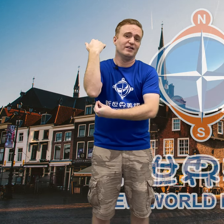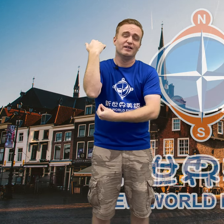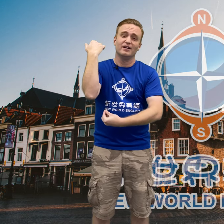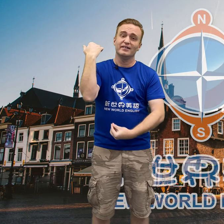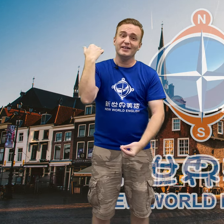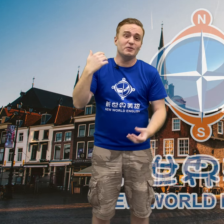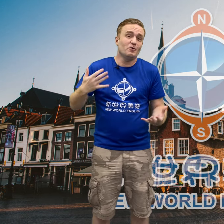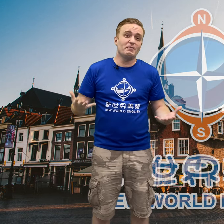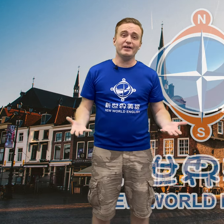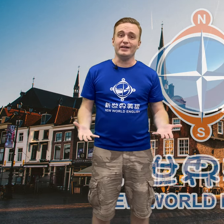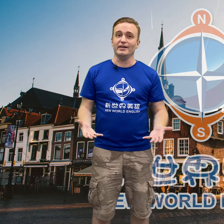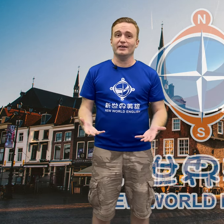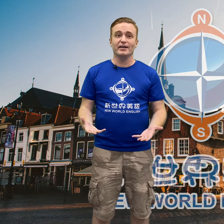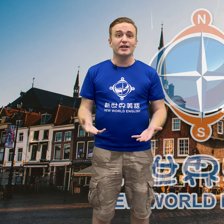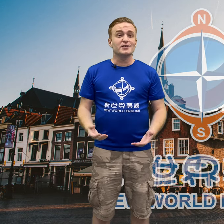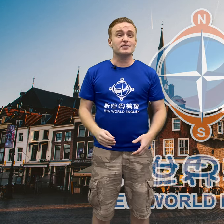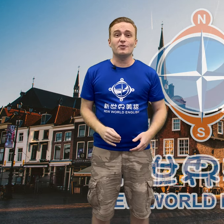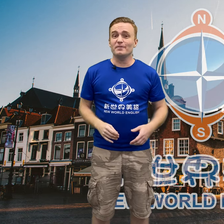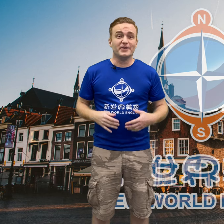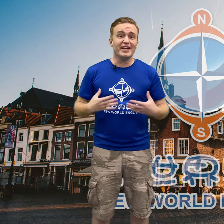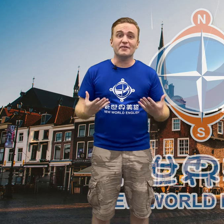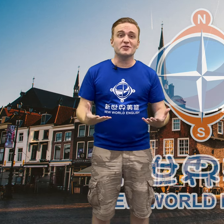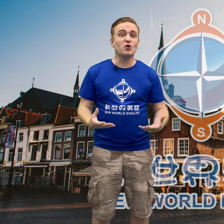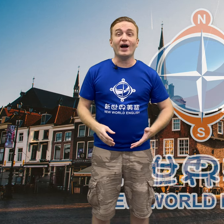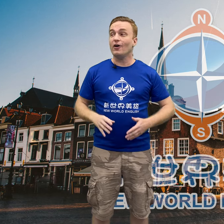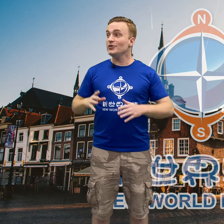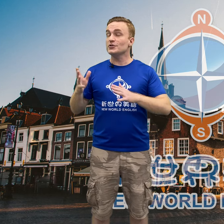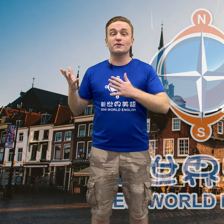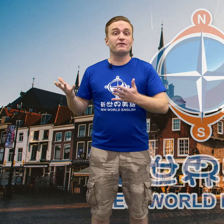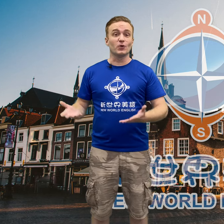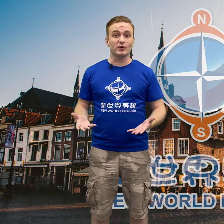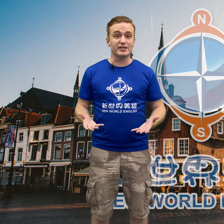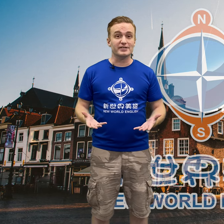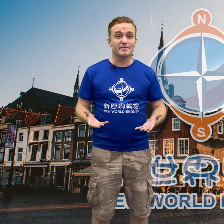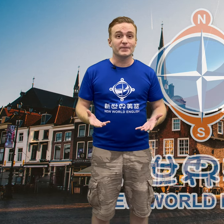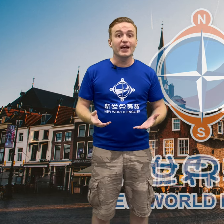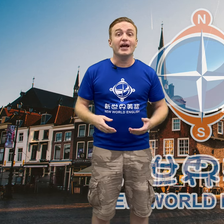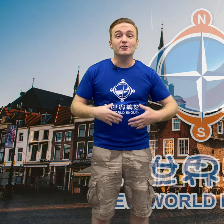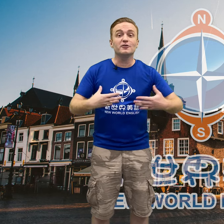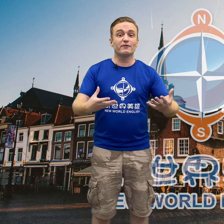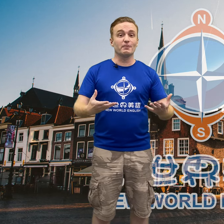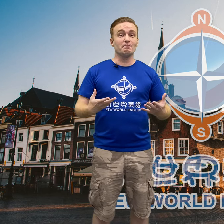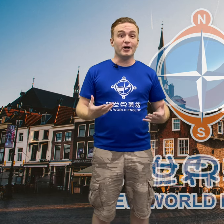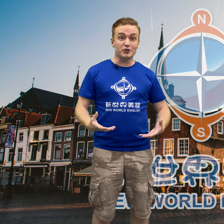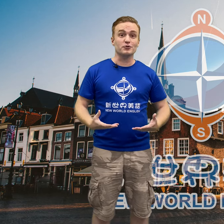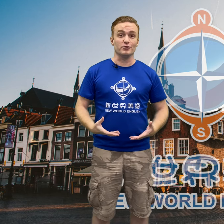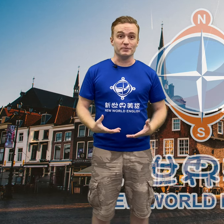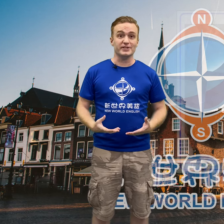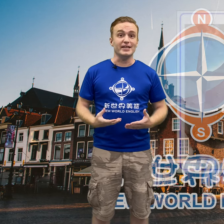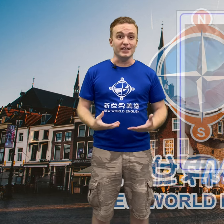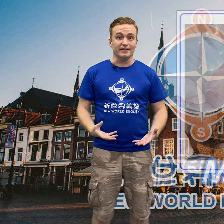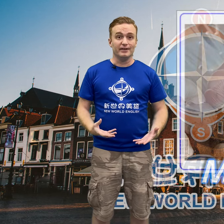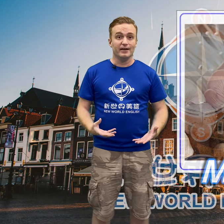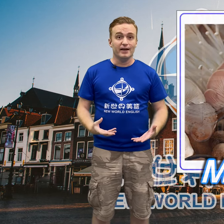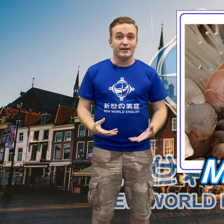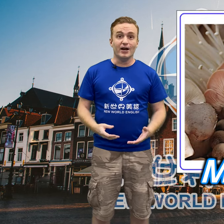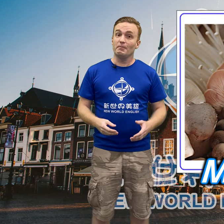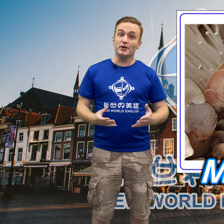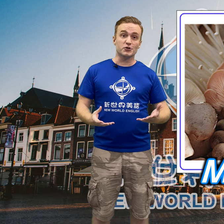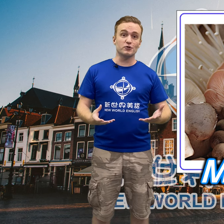They have no money. So, they have to go out into the forest and look for mushrooms to eat. Now, mushrooms